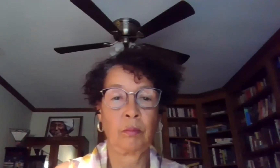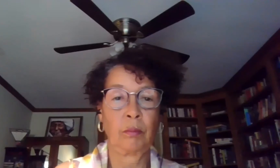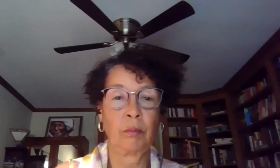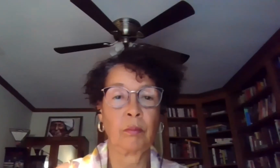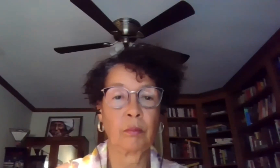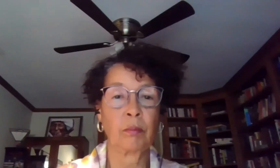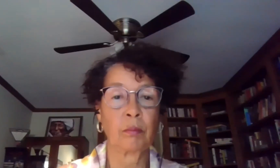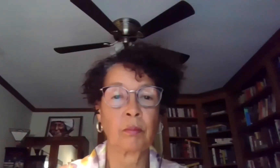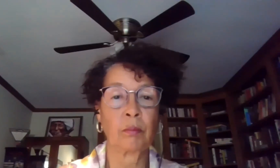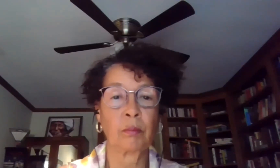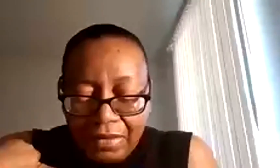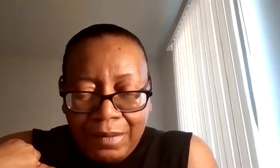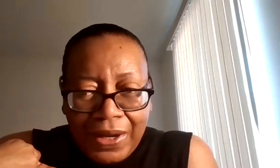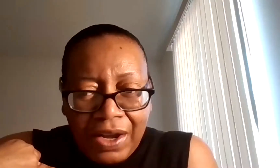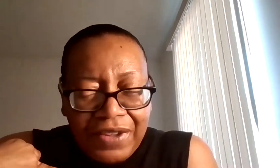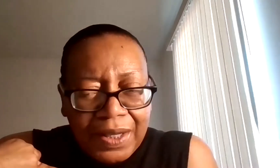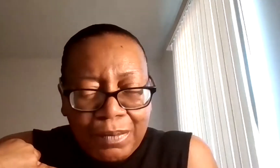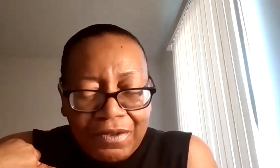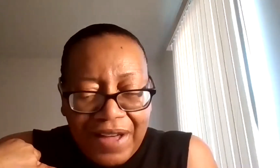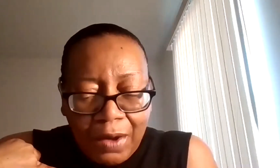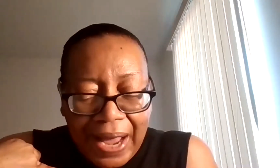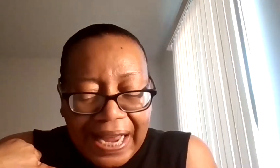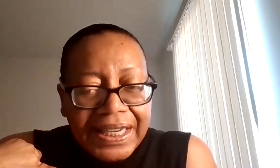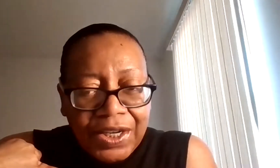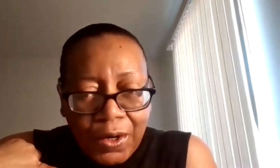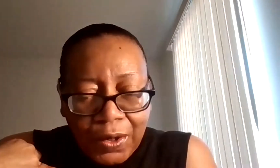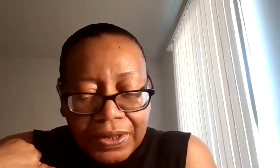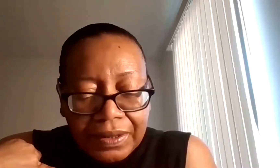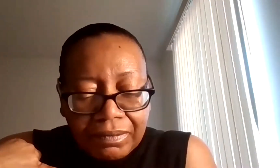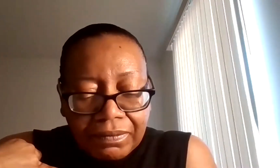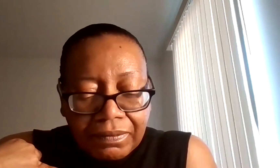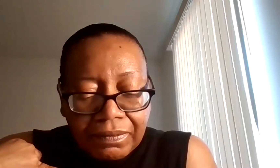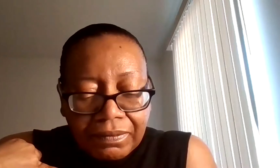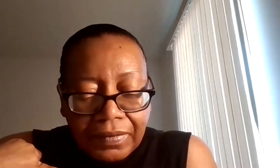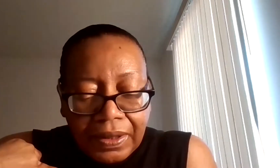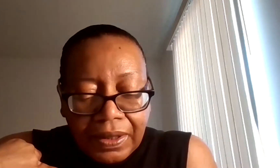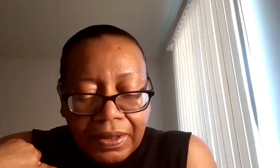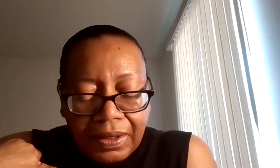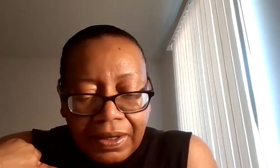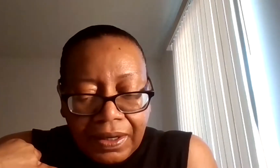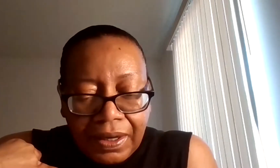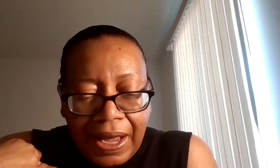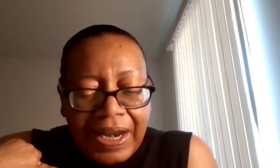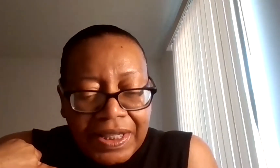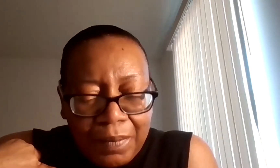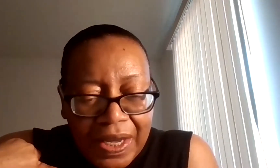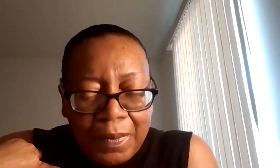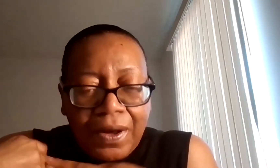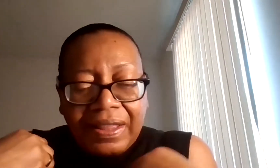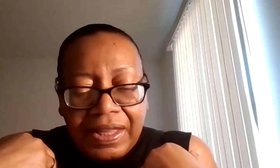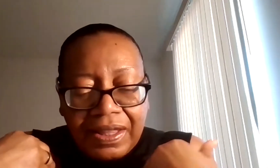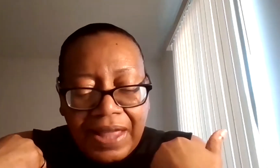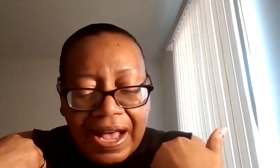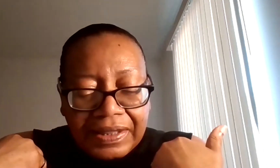as a nation, that we are suffering and we are feeling profound pain and hurt. And as a